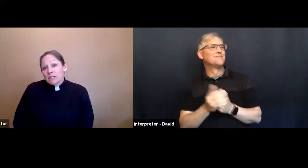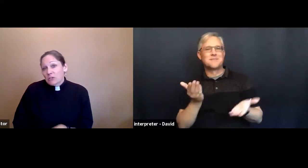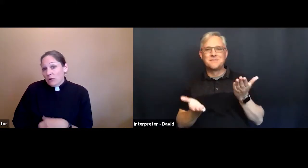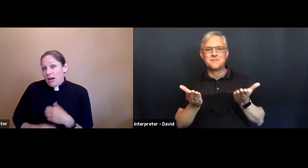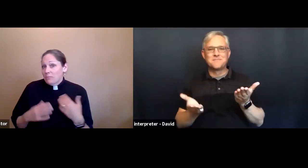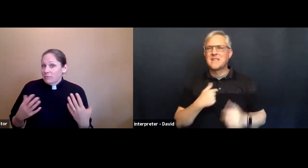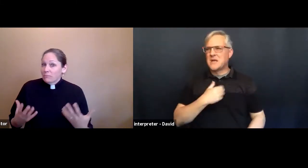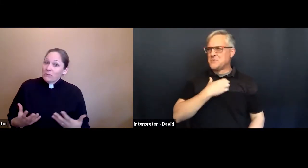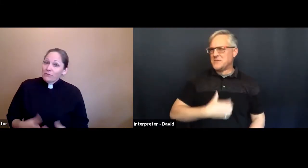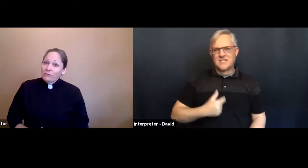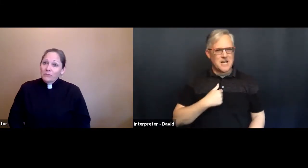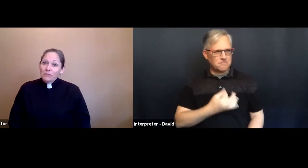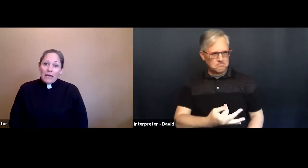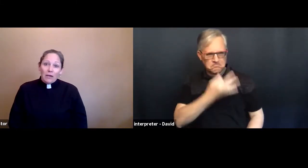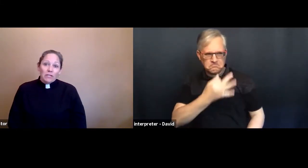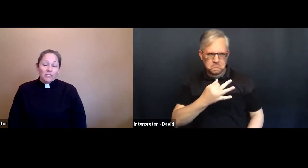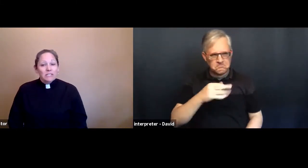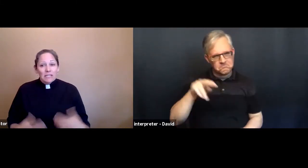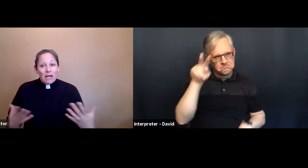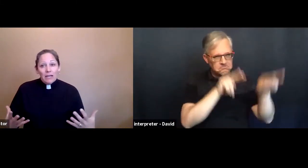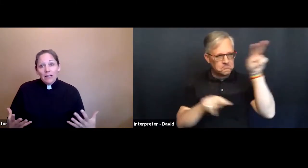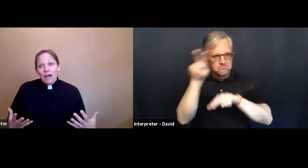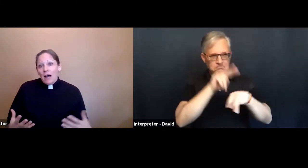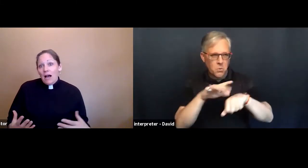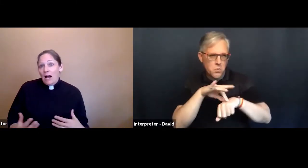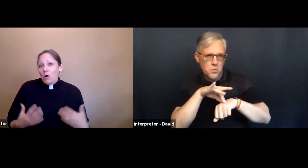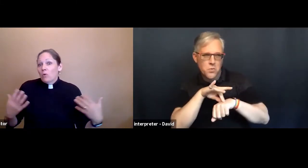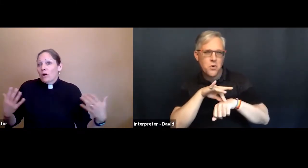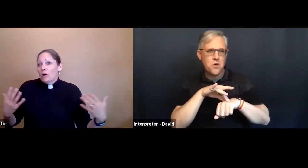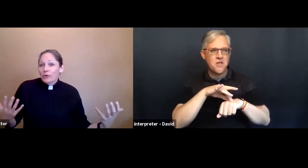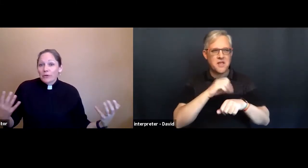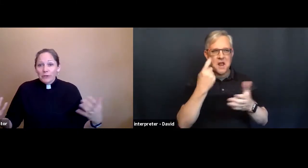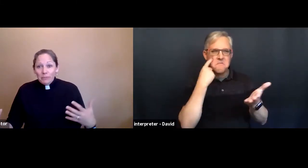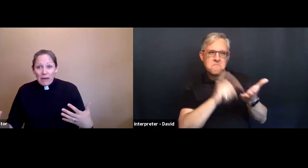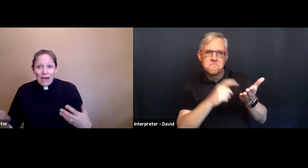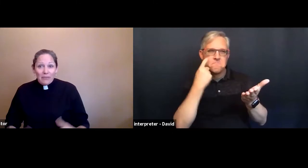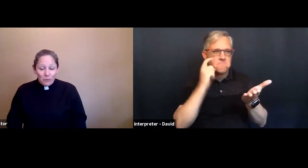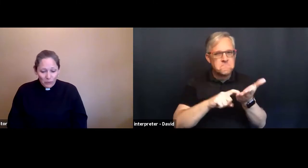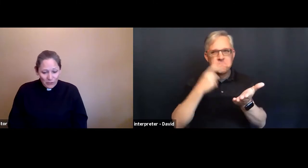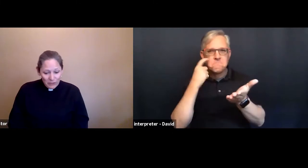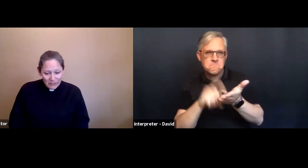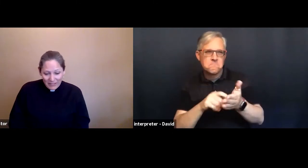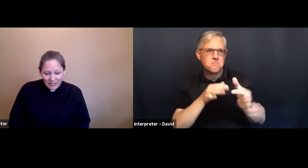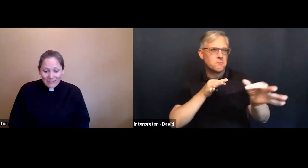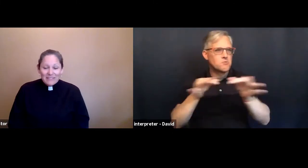describe in beautiful language and sign how good or bad the world is.